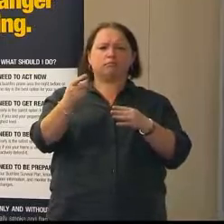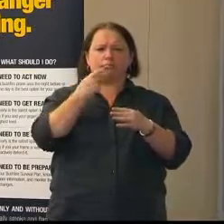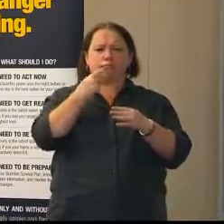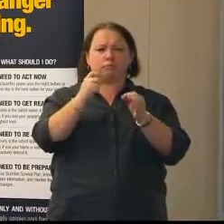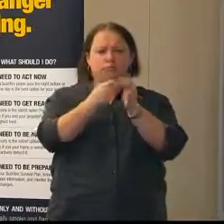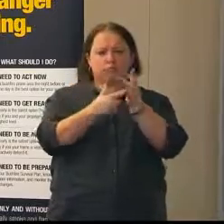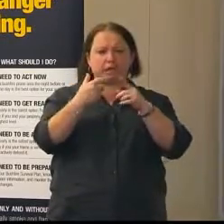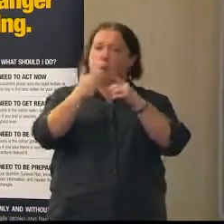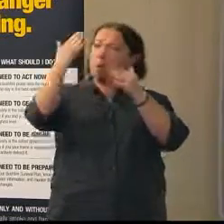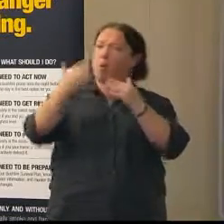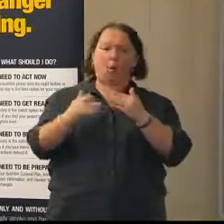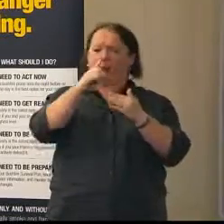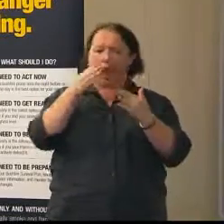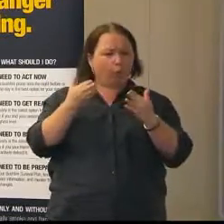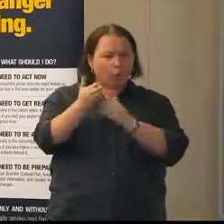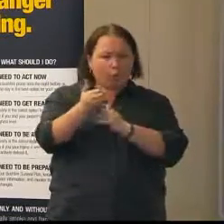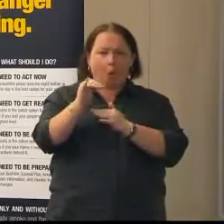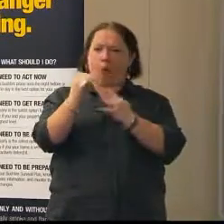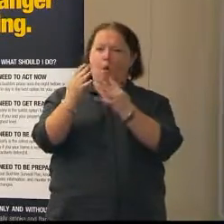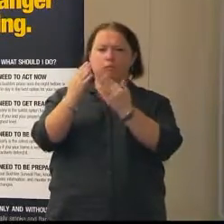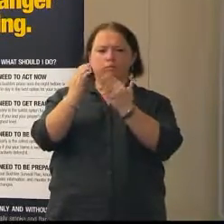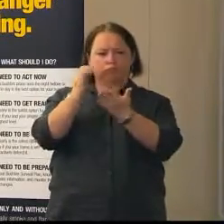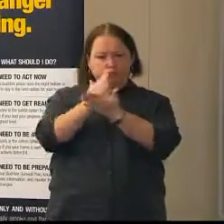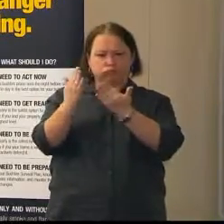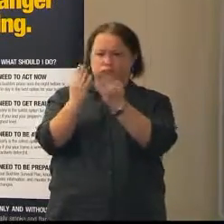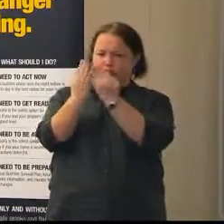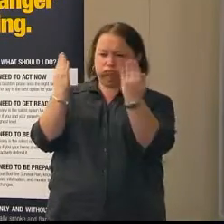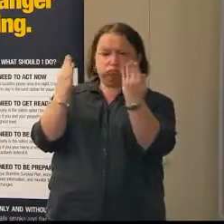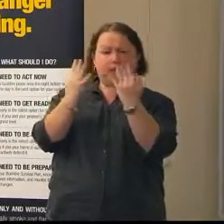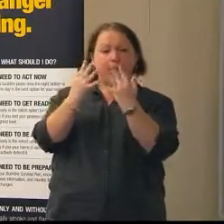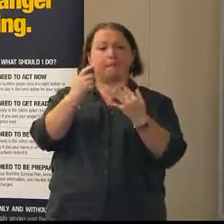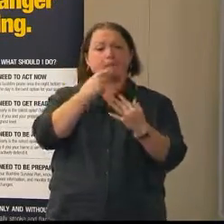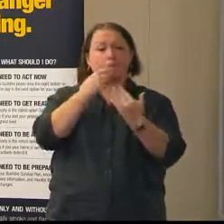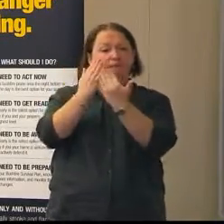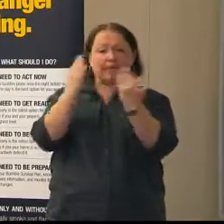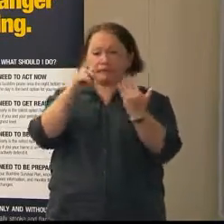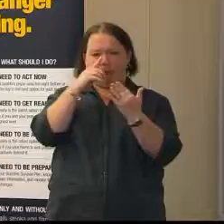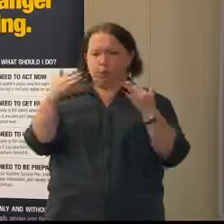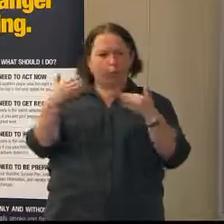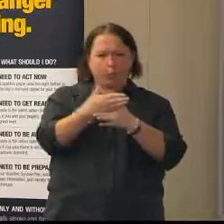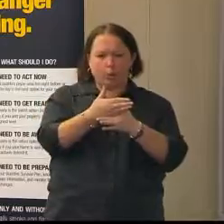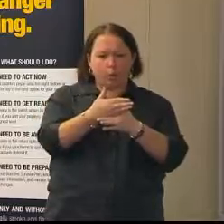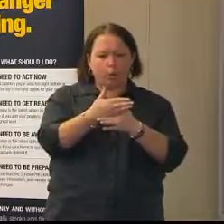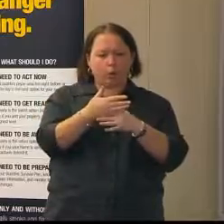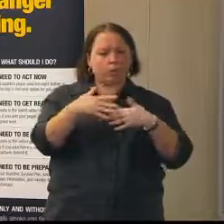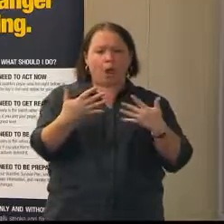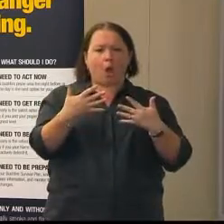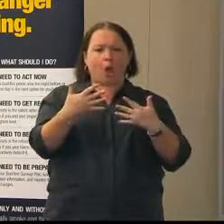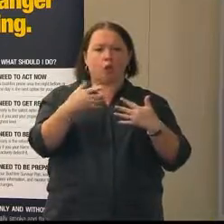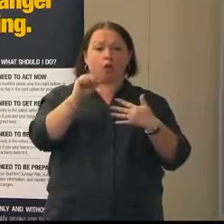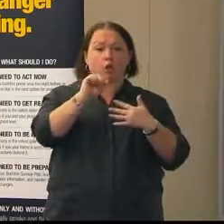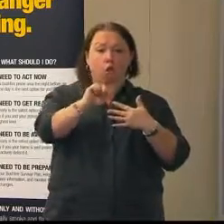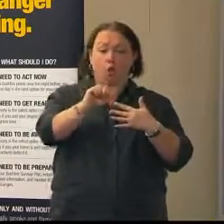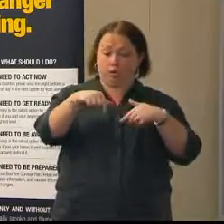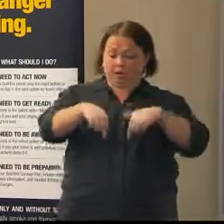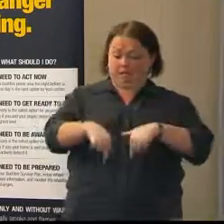walls. It will not go through fences, solid fences, metal fences. So anything that between you and